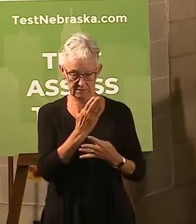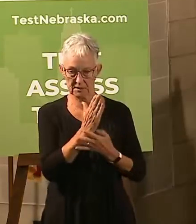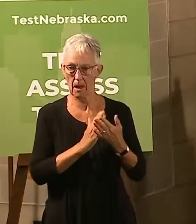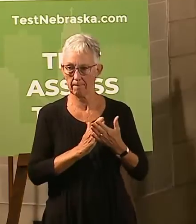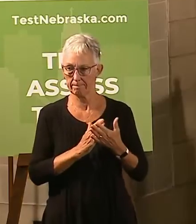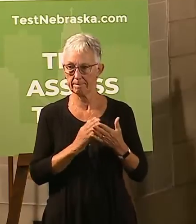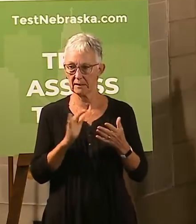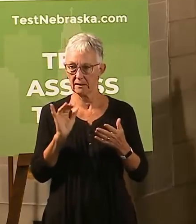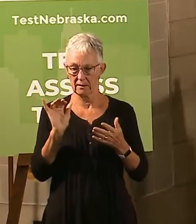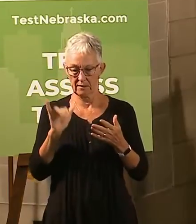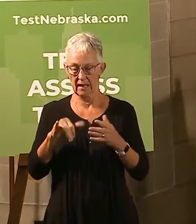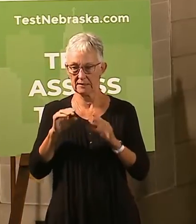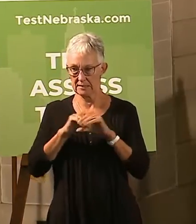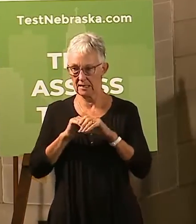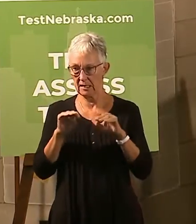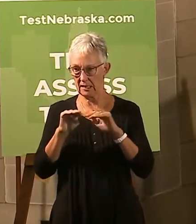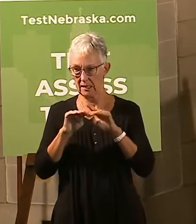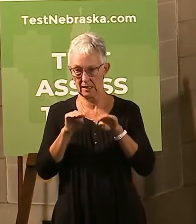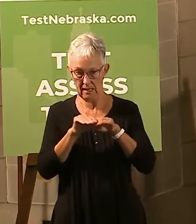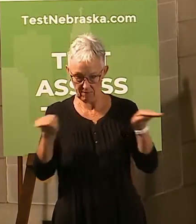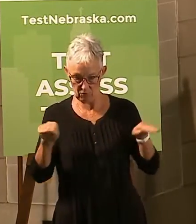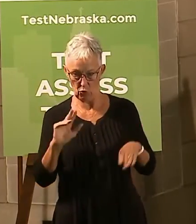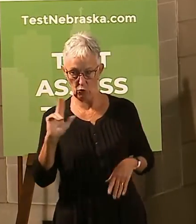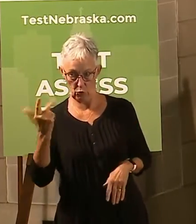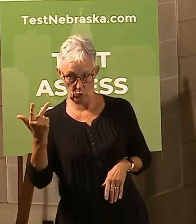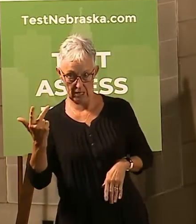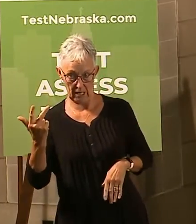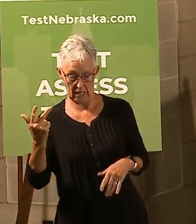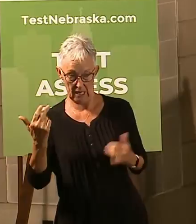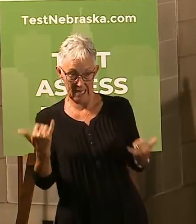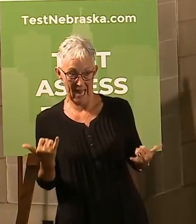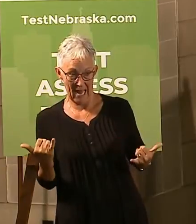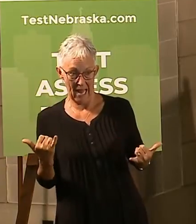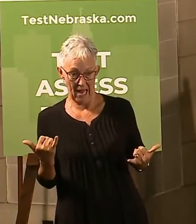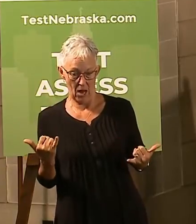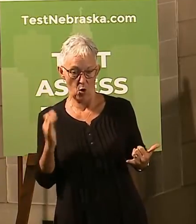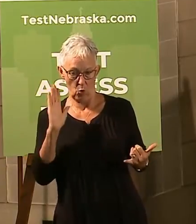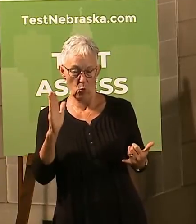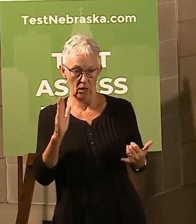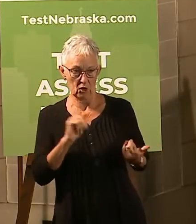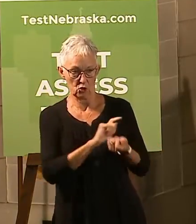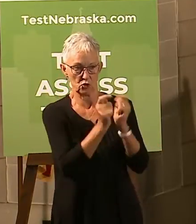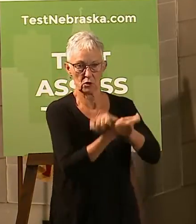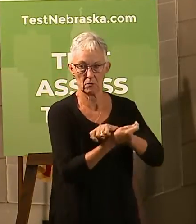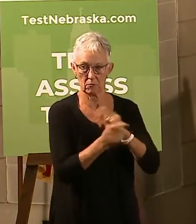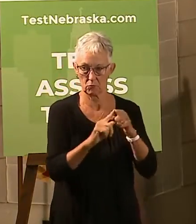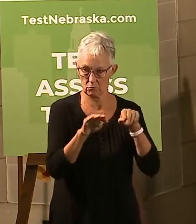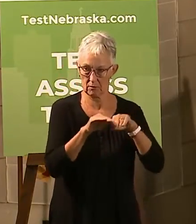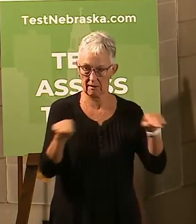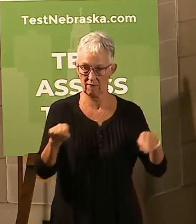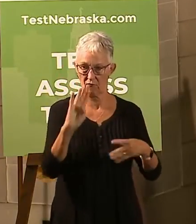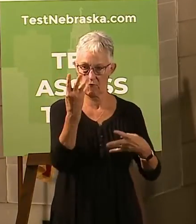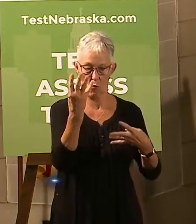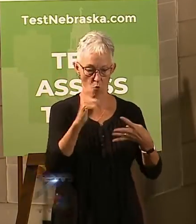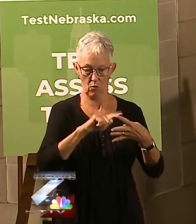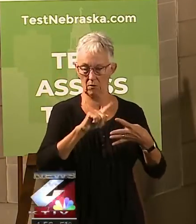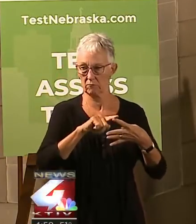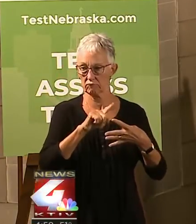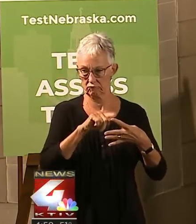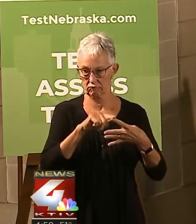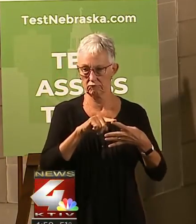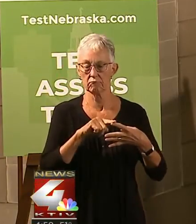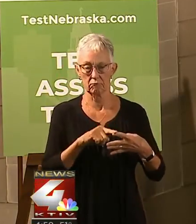And now we are going to be moving most of the rest of the state, with the exception of Lancaster County, will be going into Phase 4.